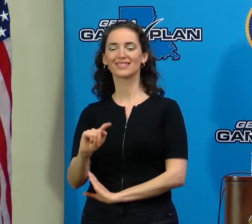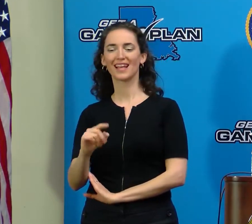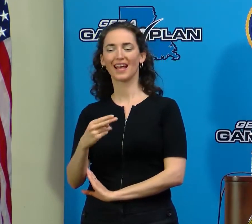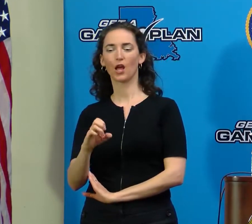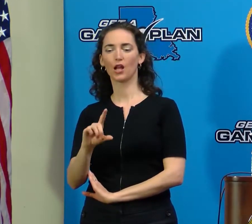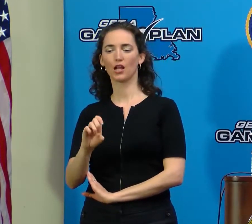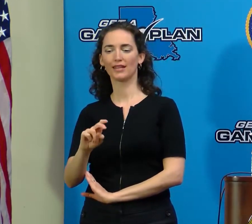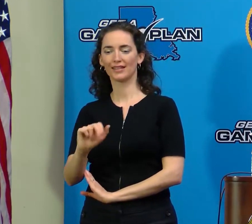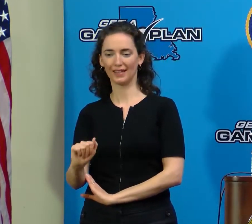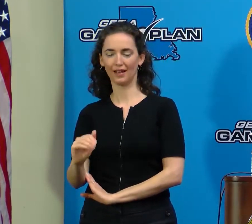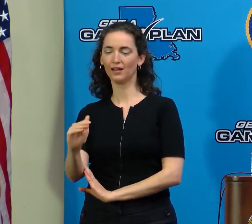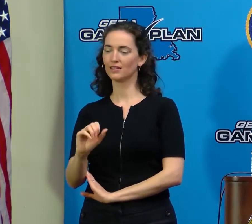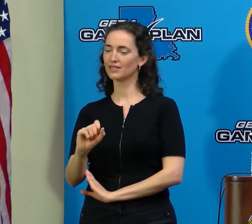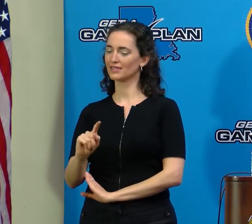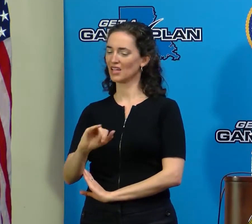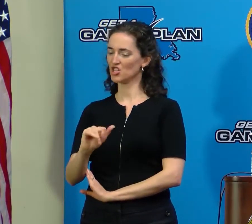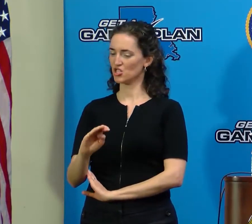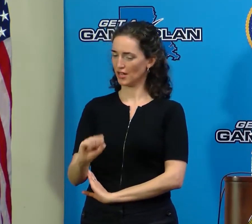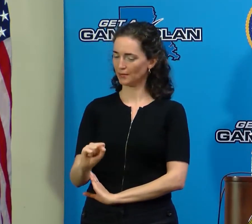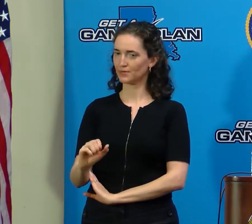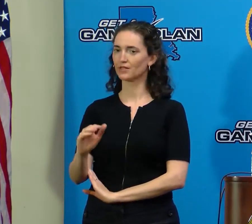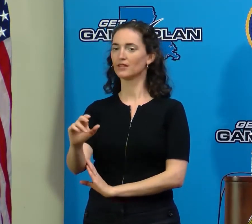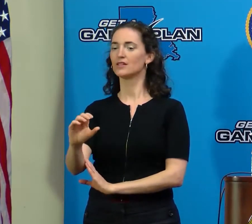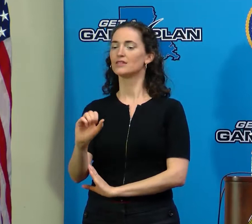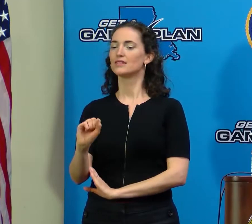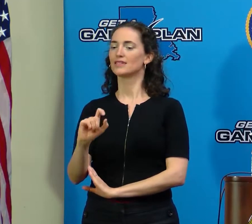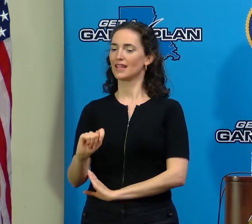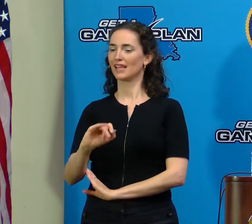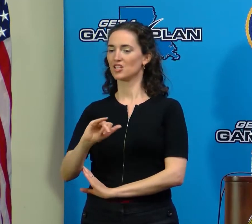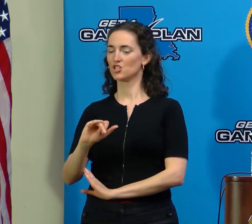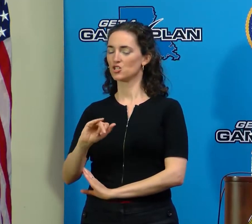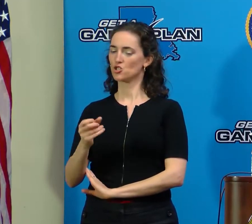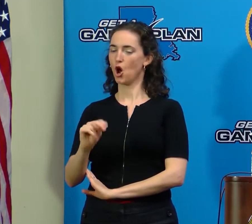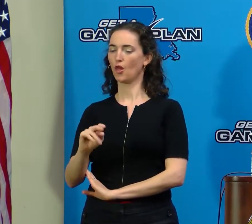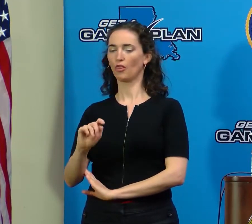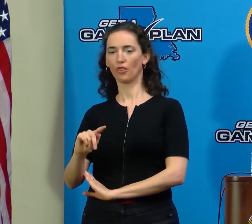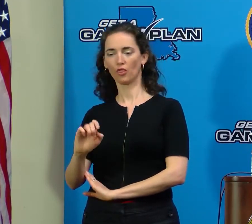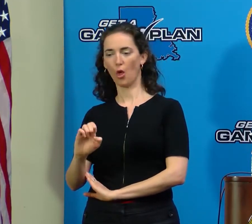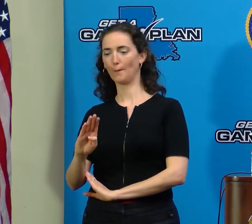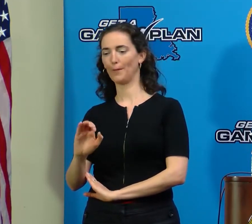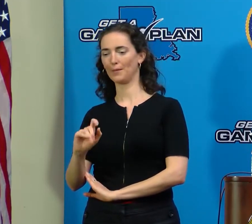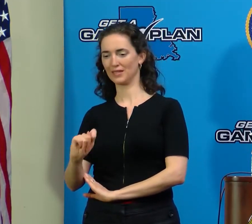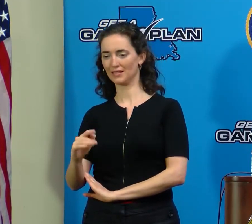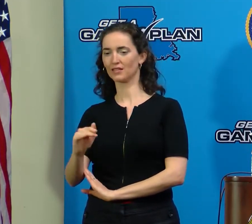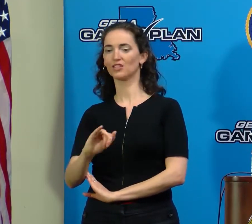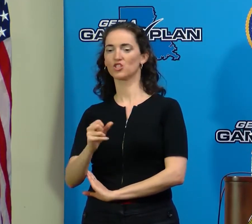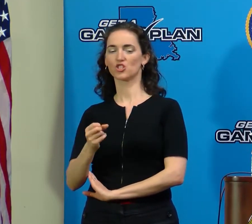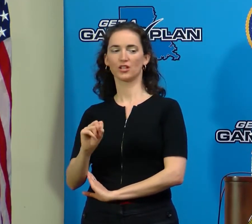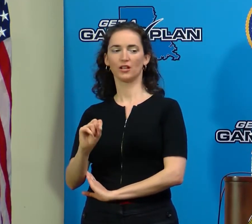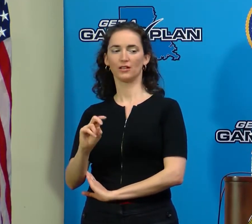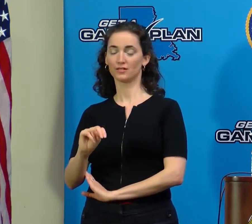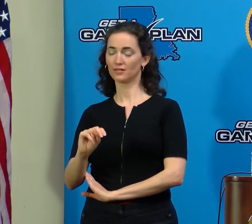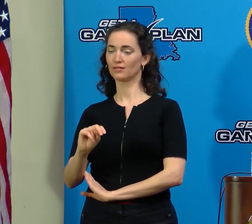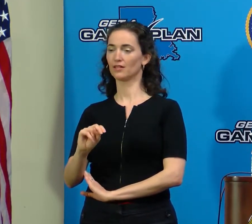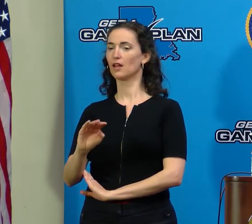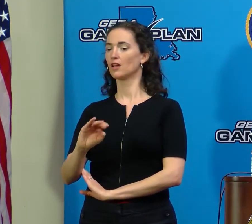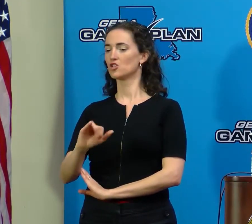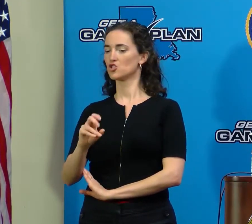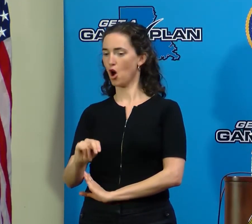St. John the Baptist, St. John the St. Mary, St. Tammany.